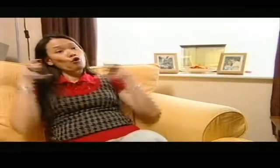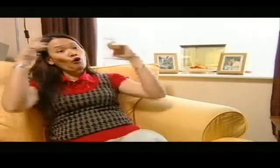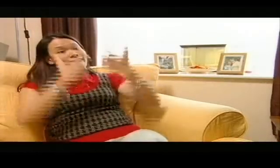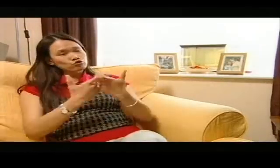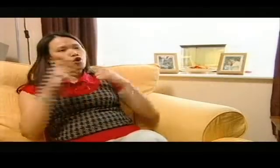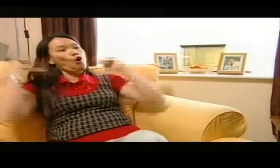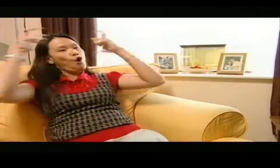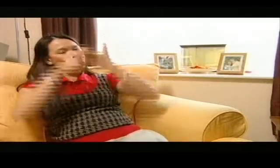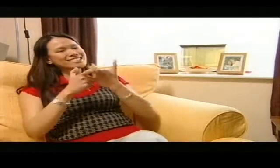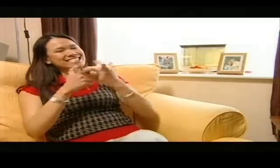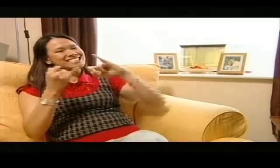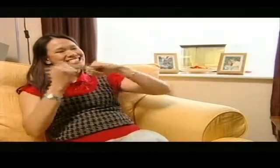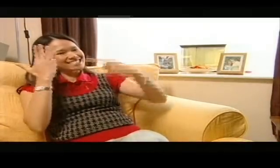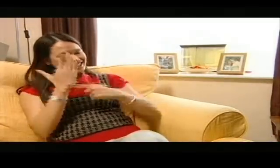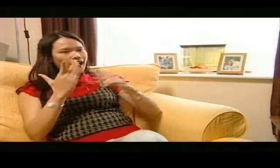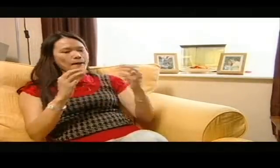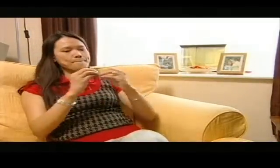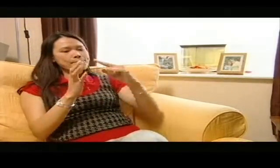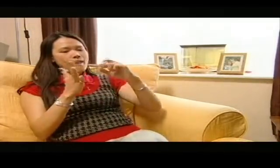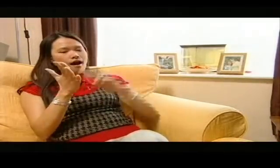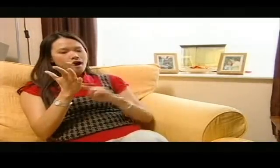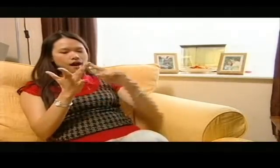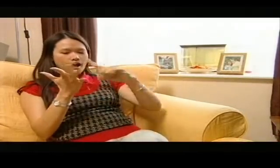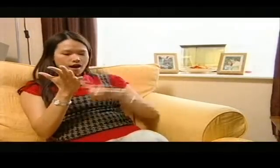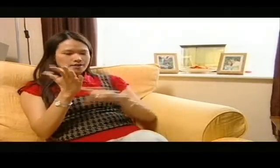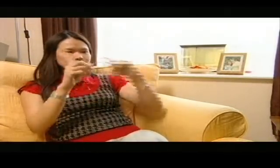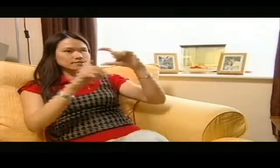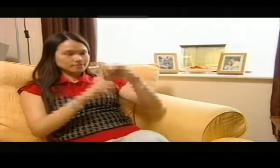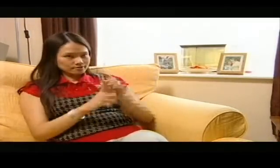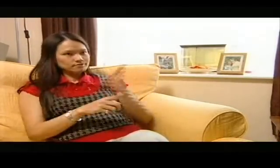I went to a college called St. Benald, and I learnt accounting.